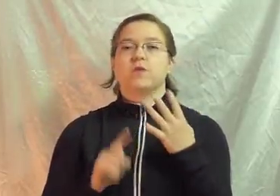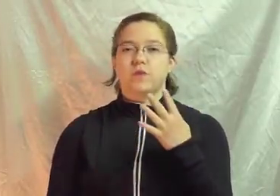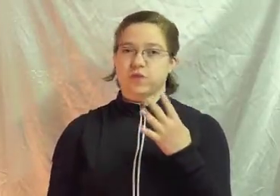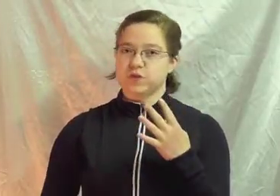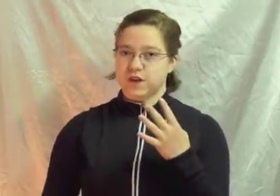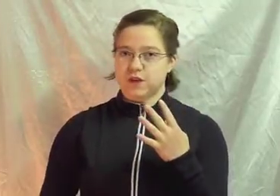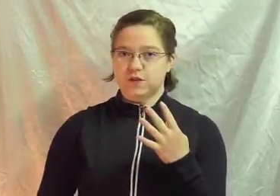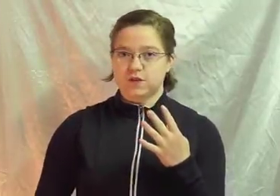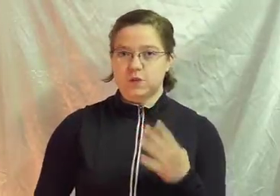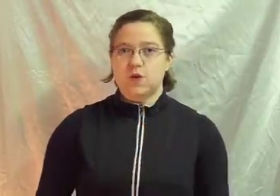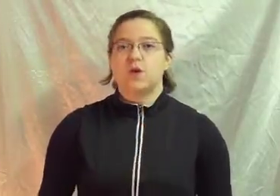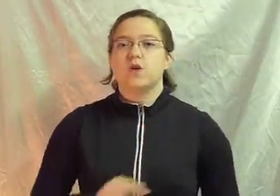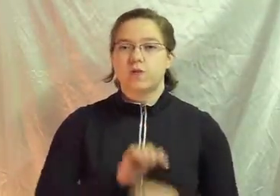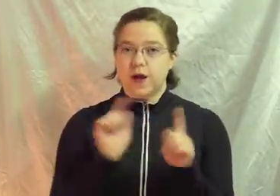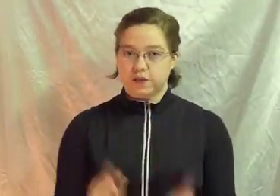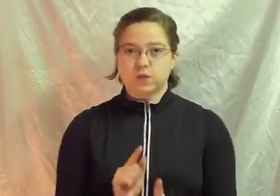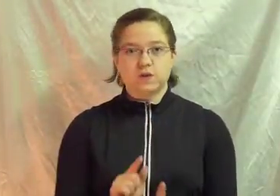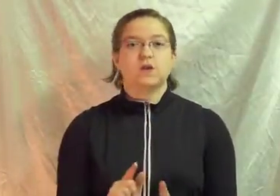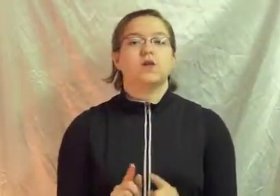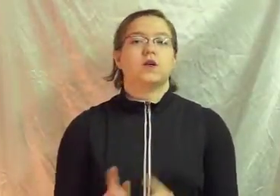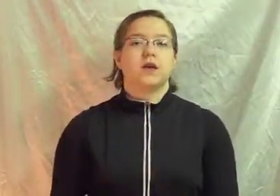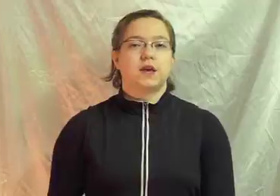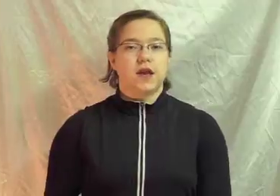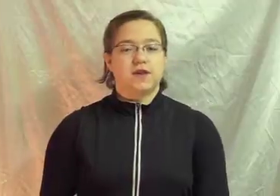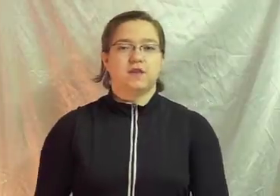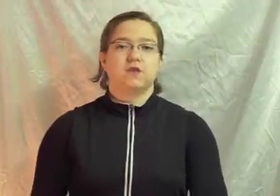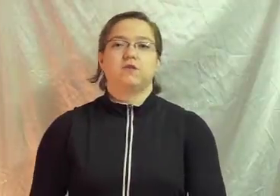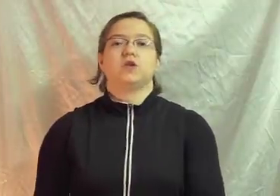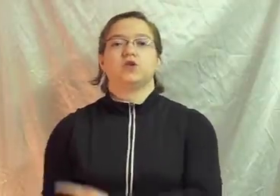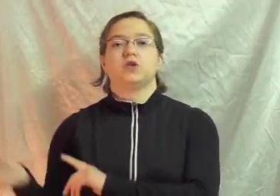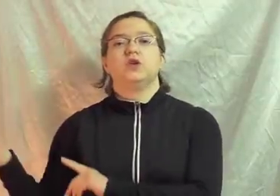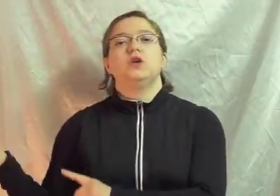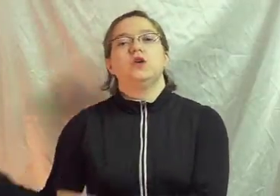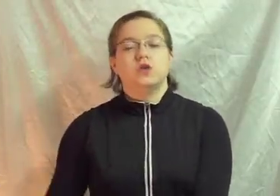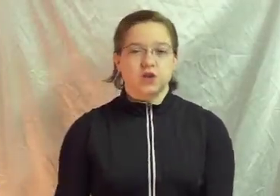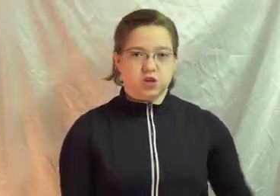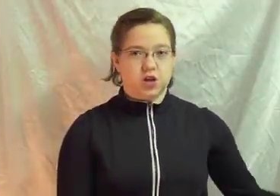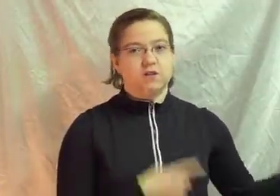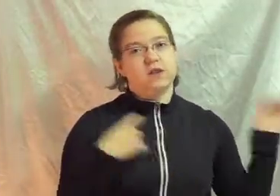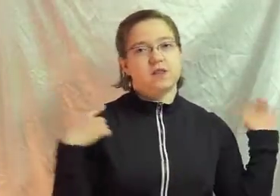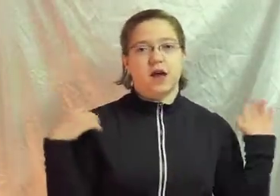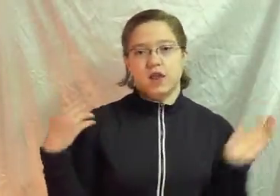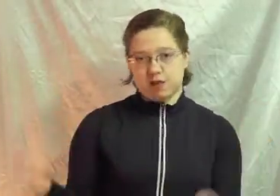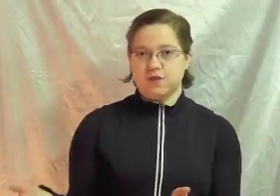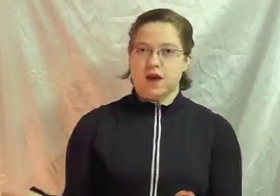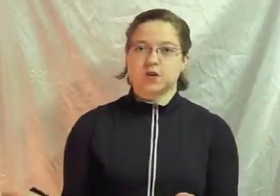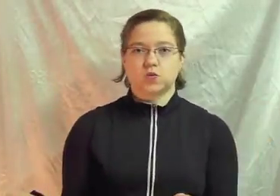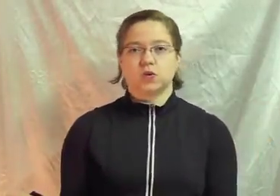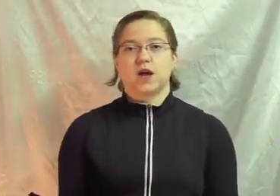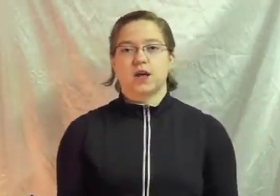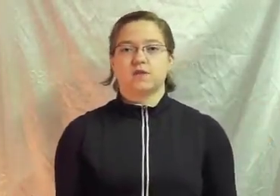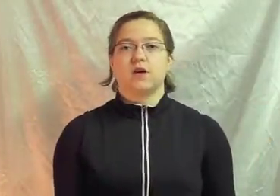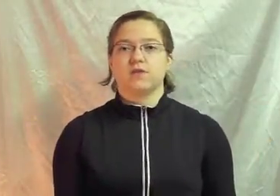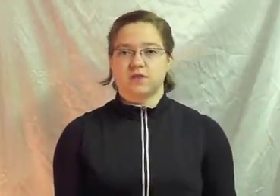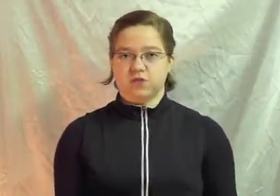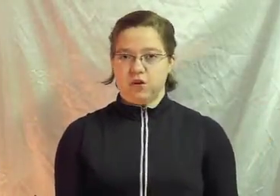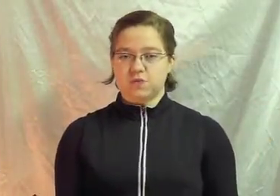going to be four signs That's what it's going to look like in ASL structure You can translate that into the actual lines of the script